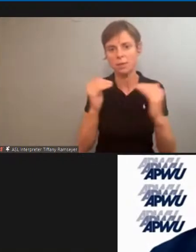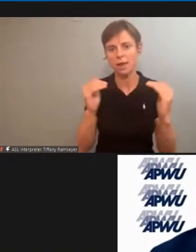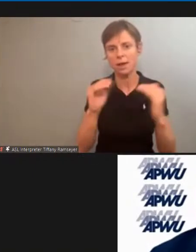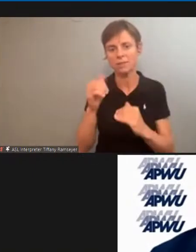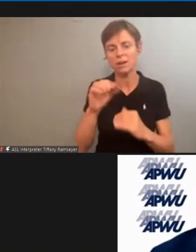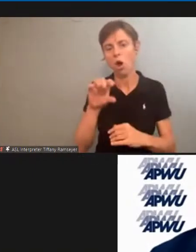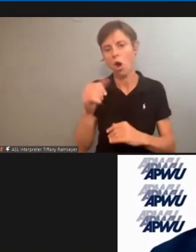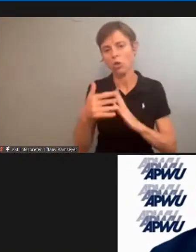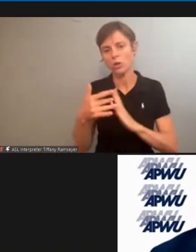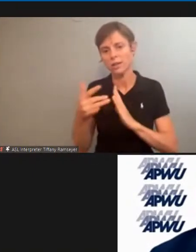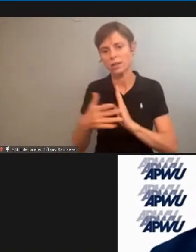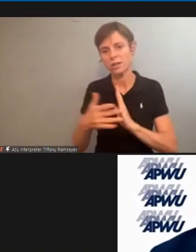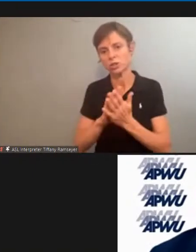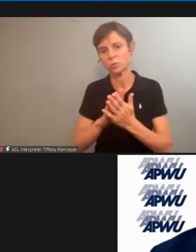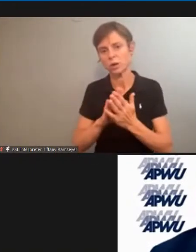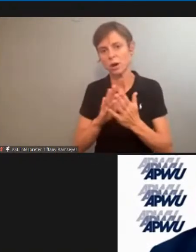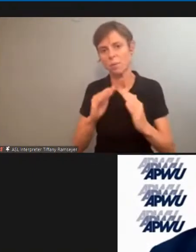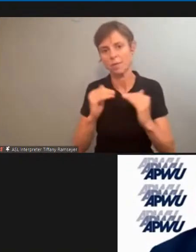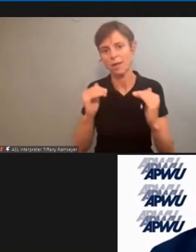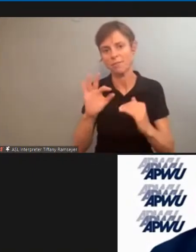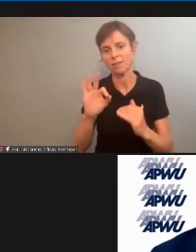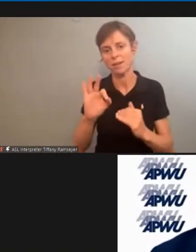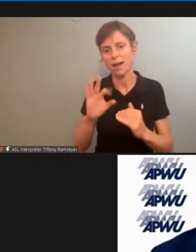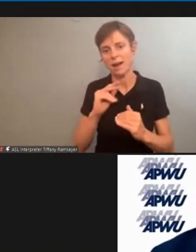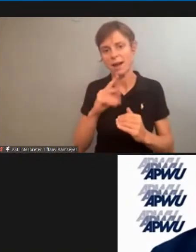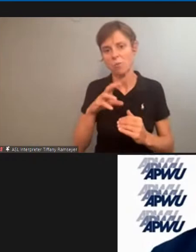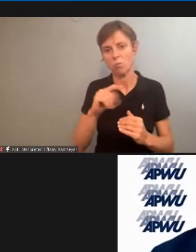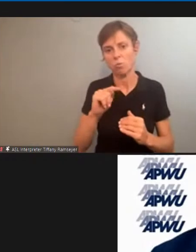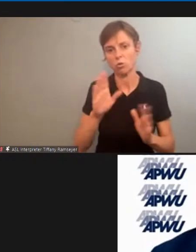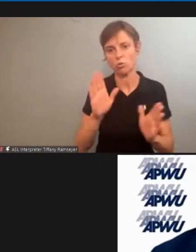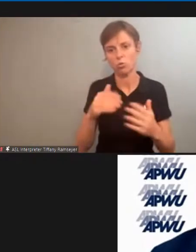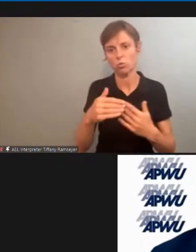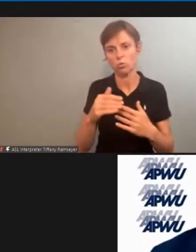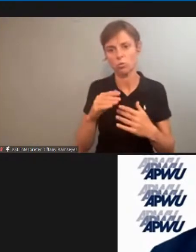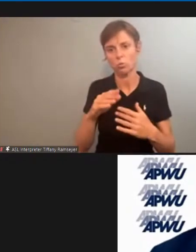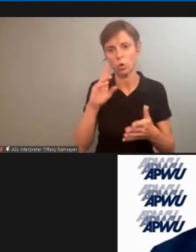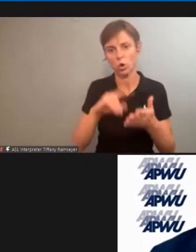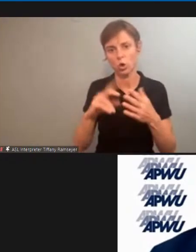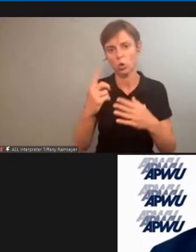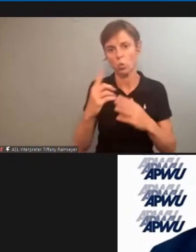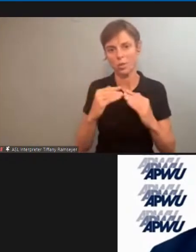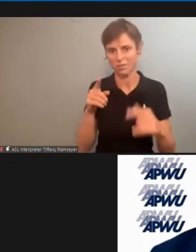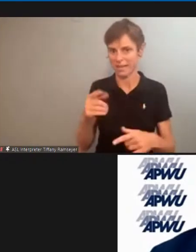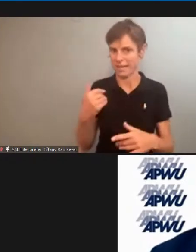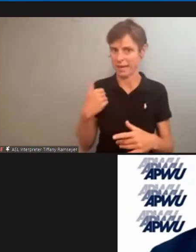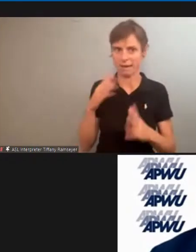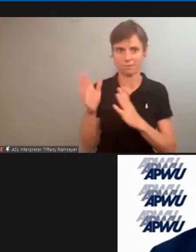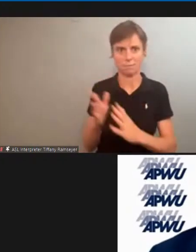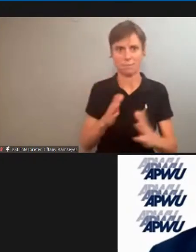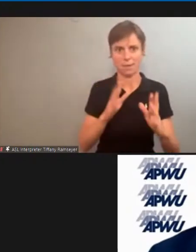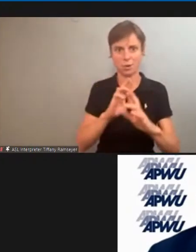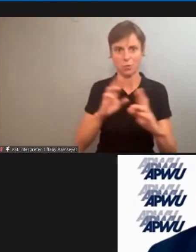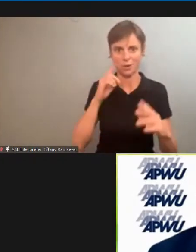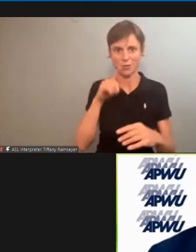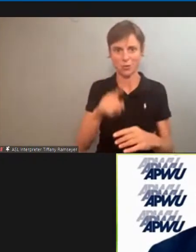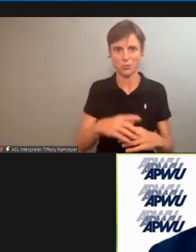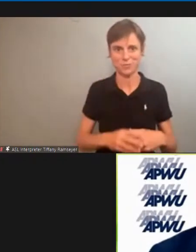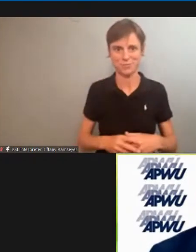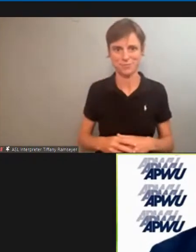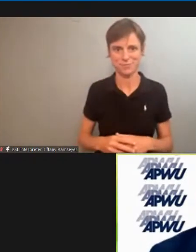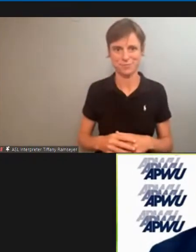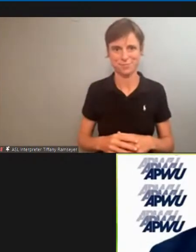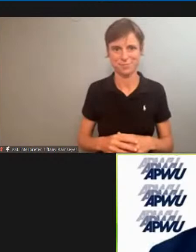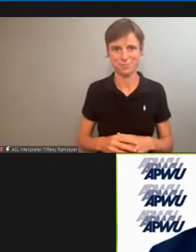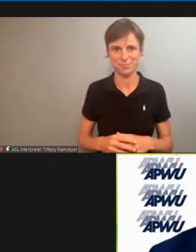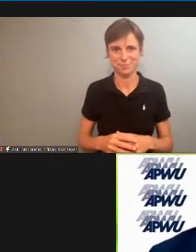level 9, and the parts room clerk one level. He's got it all laid out for you. Well, to